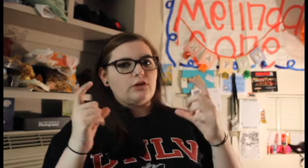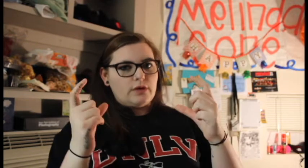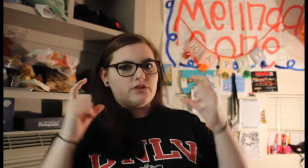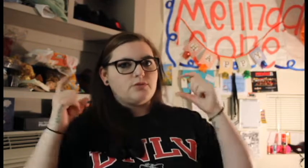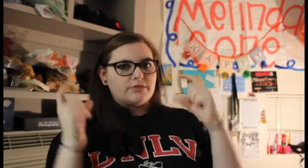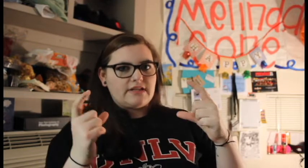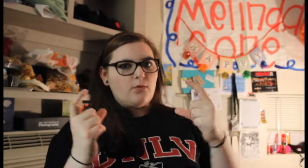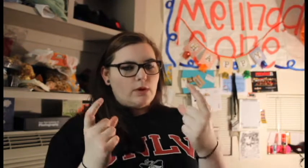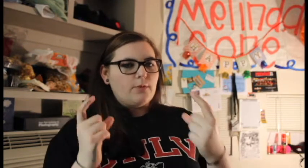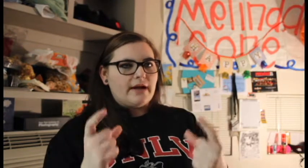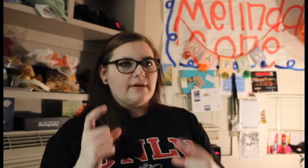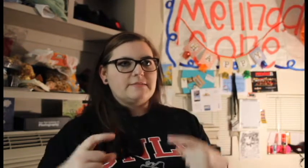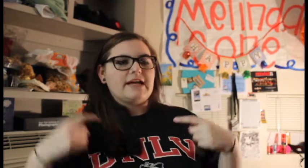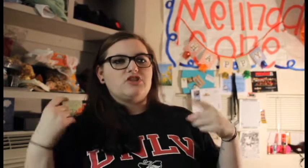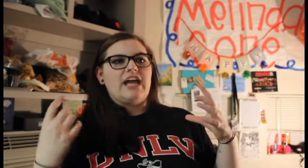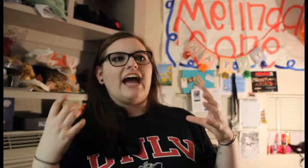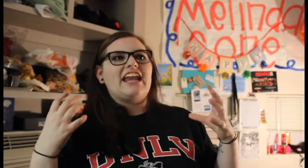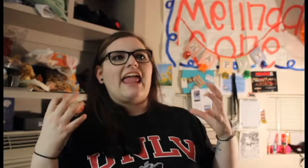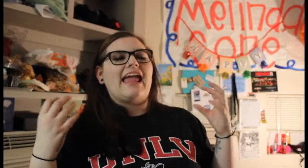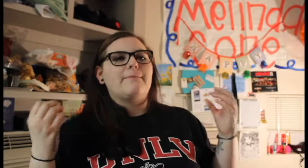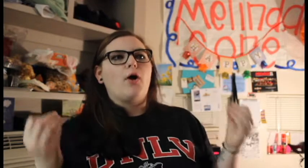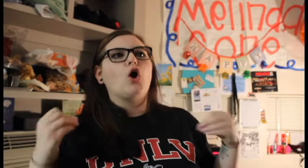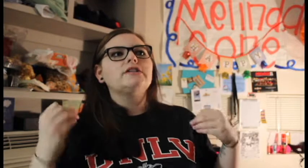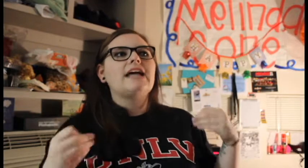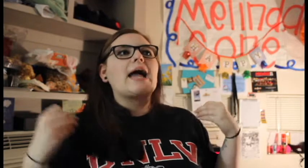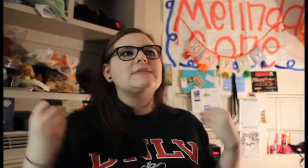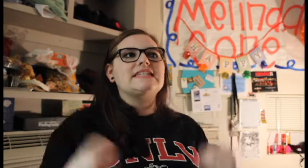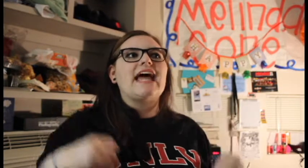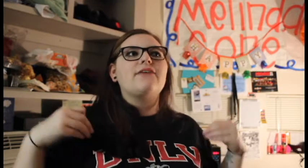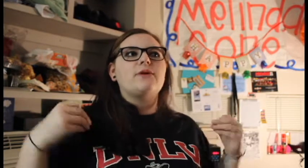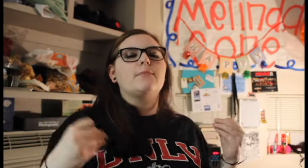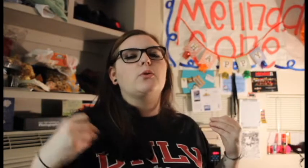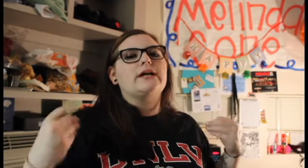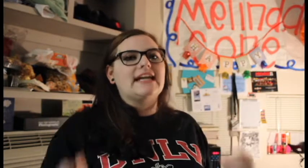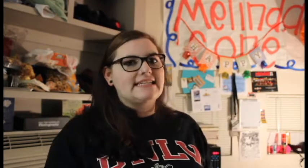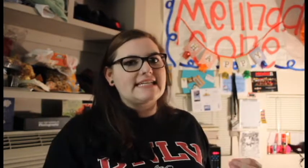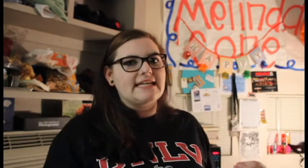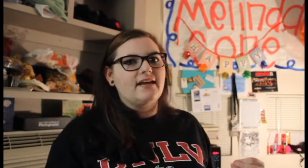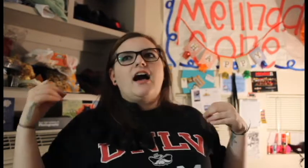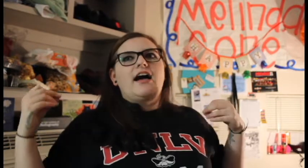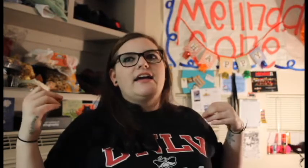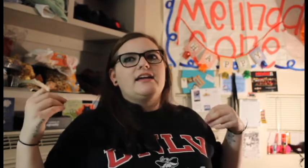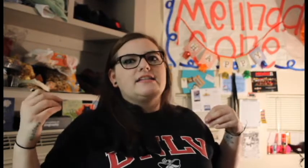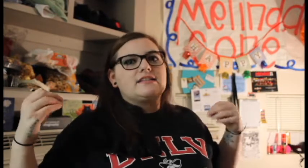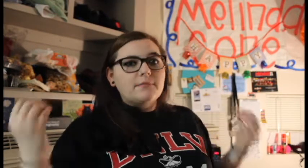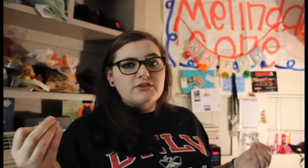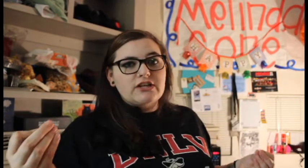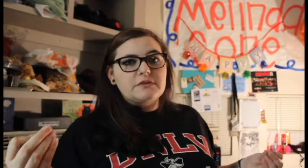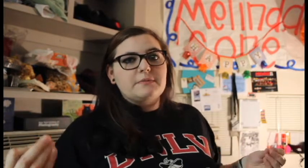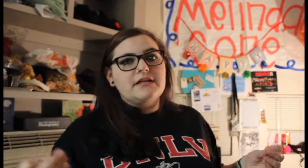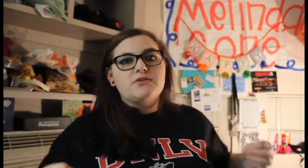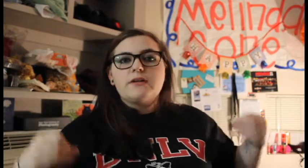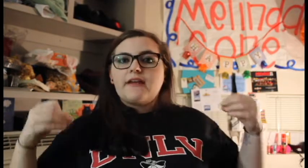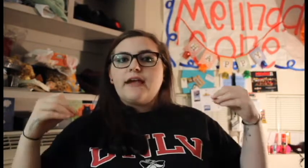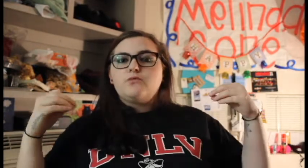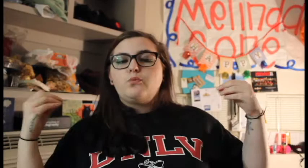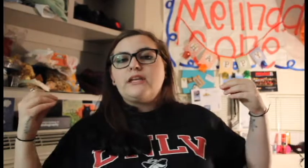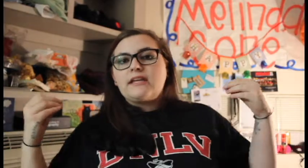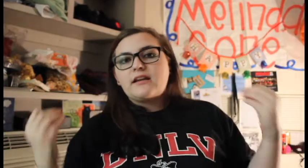you need to present when you buy a bus pass. She had a part-time staff employee ID. I simply tried to explain it to her that we cannot